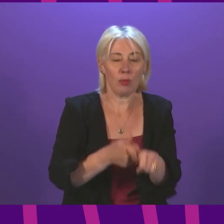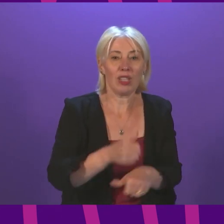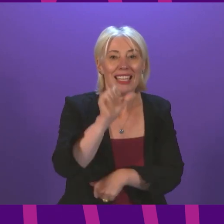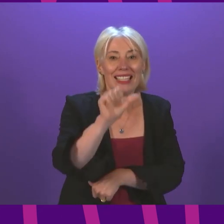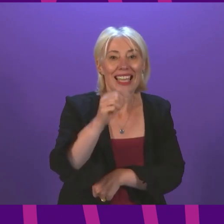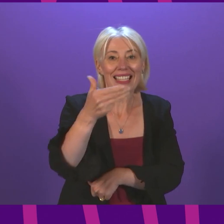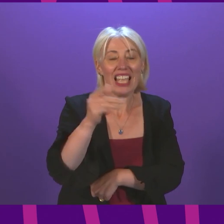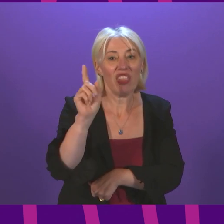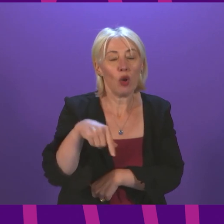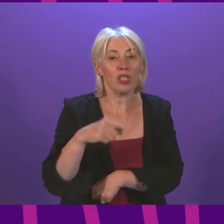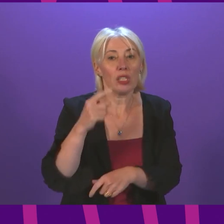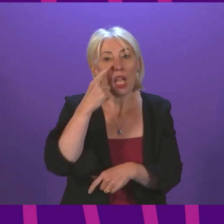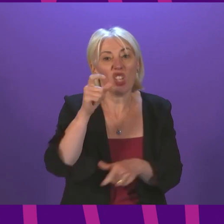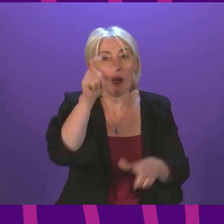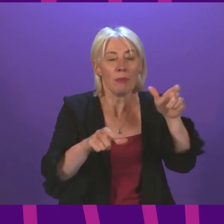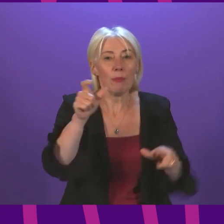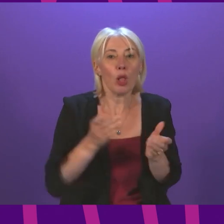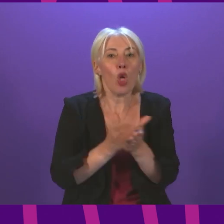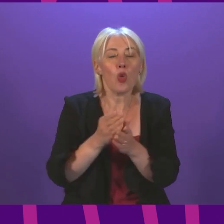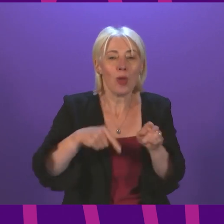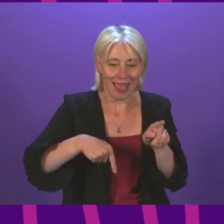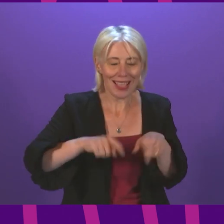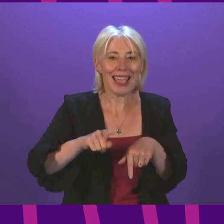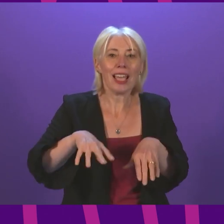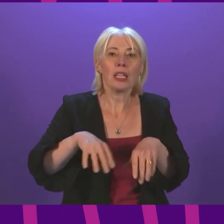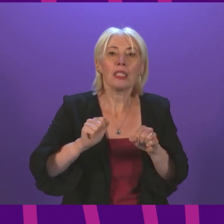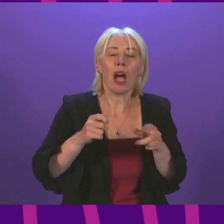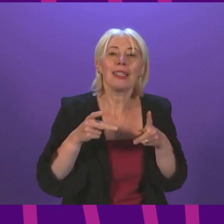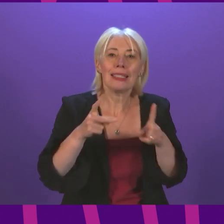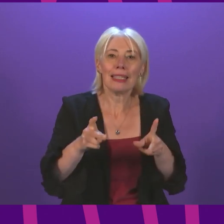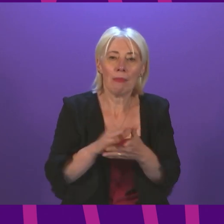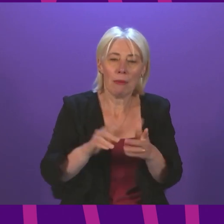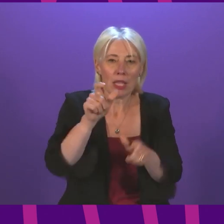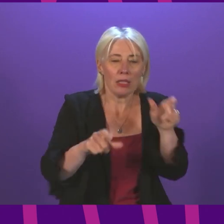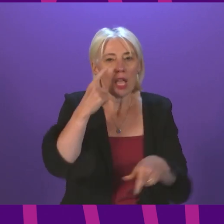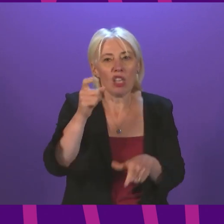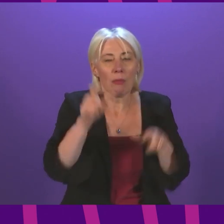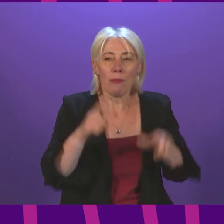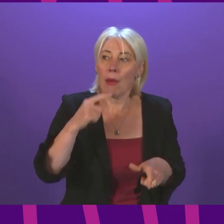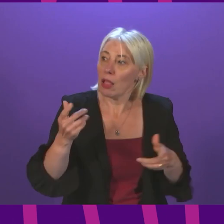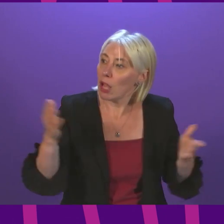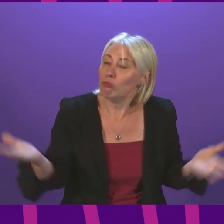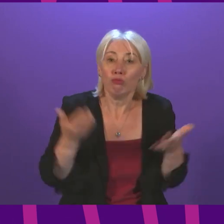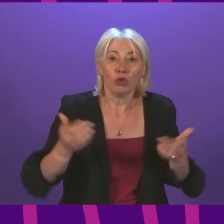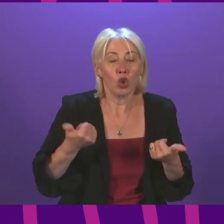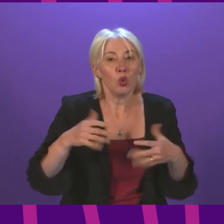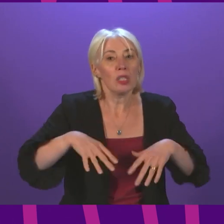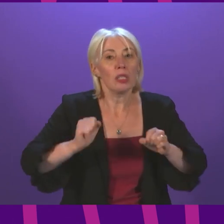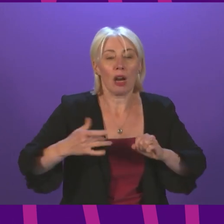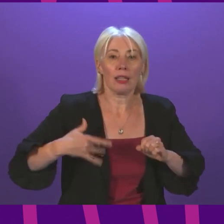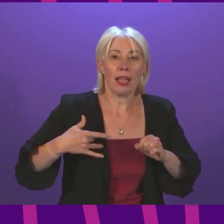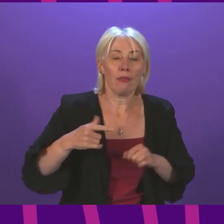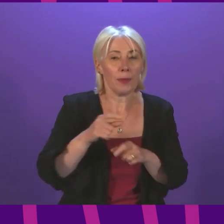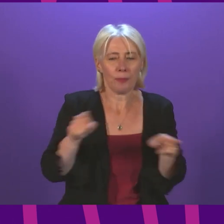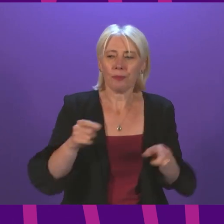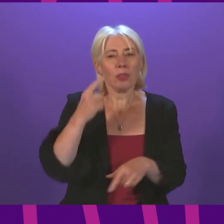,000 young people into work through the Kickstart scheme, giving them the very best start in life. And Kickstart gives young people, at risk